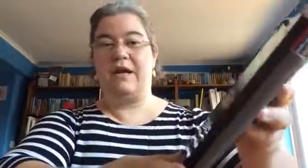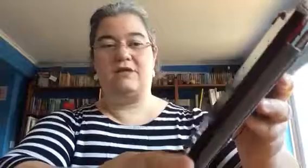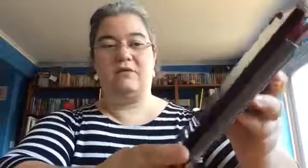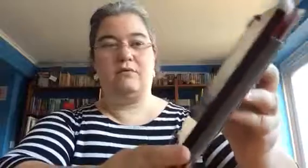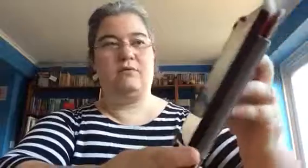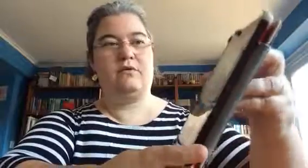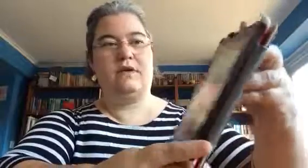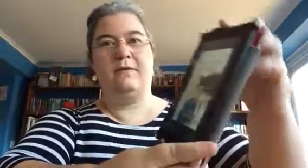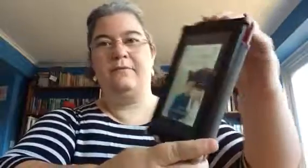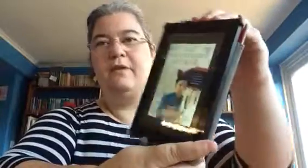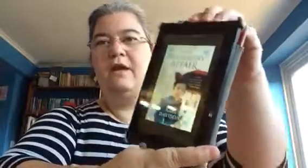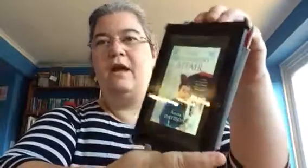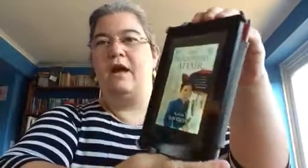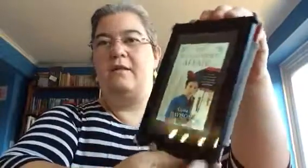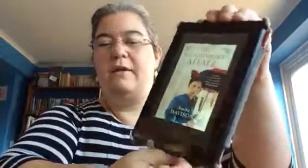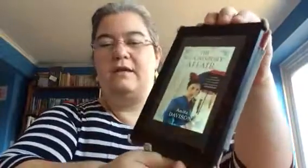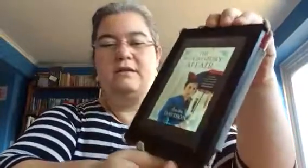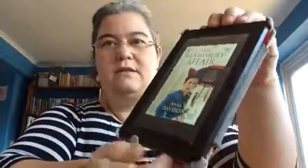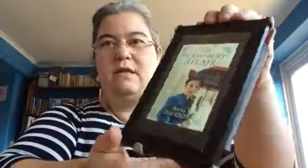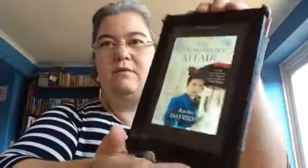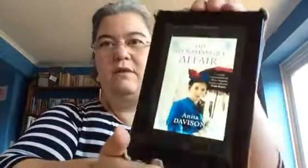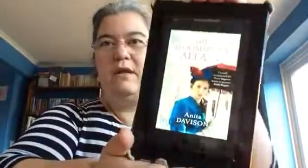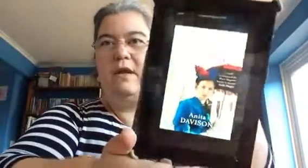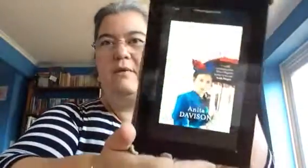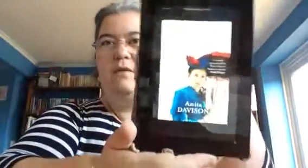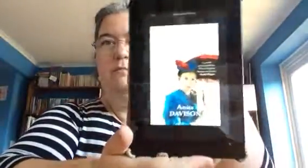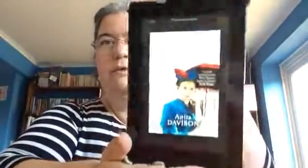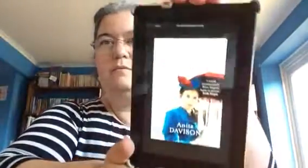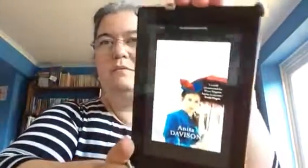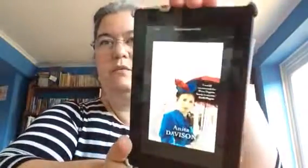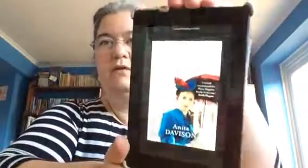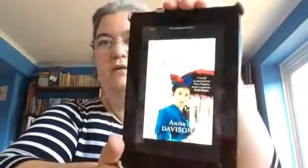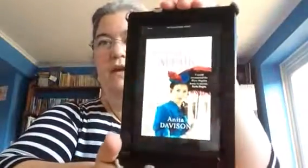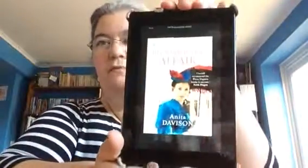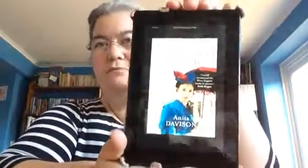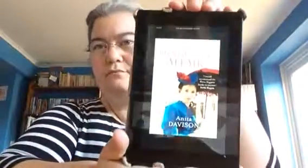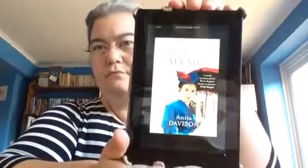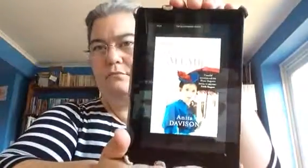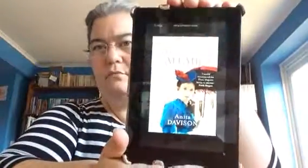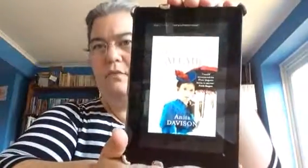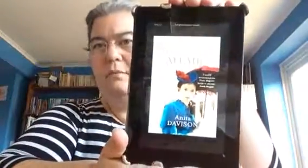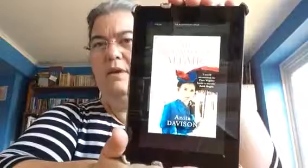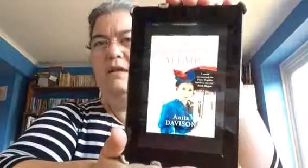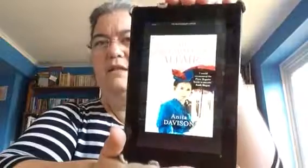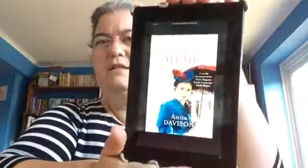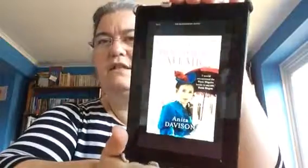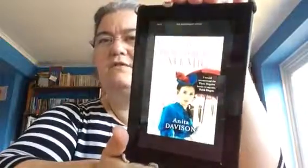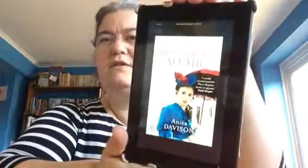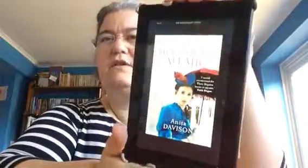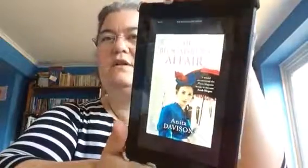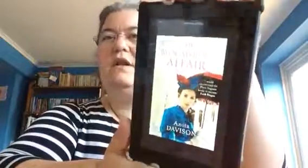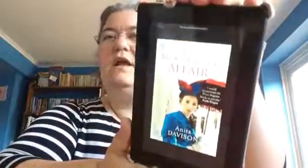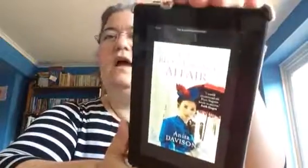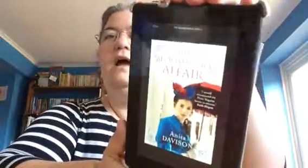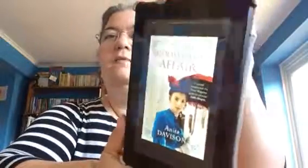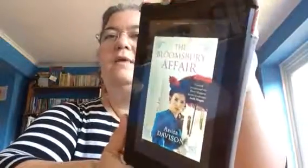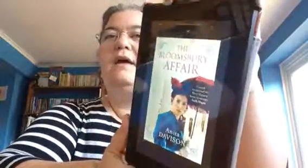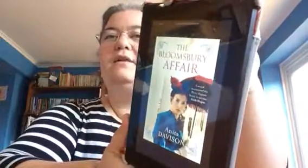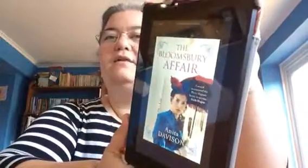an actual author, and today we're thinking about The Bloomsbury Affair by Anita Davison, and